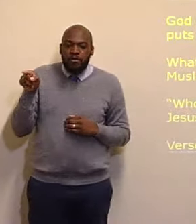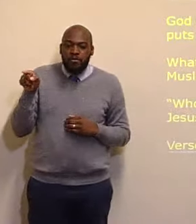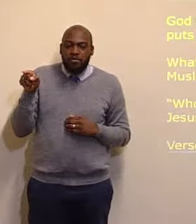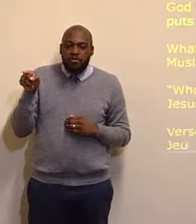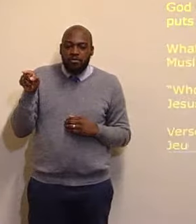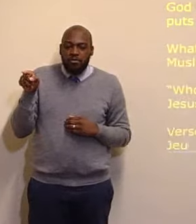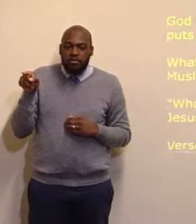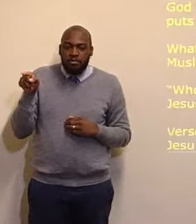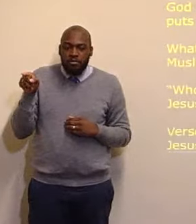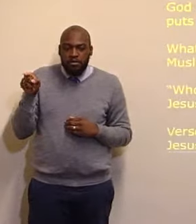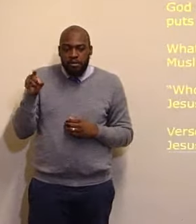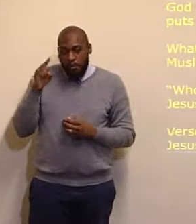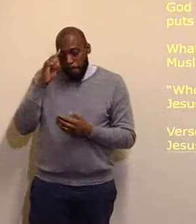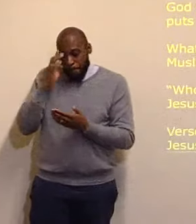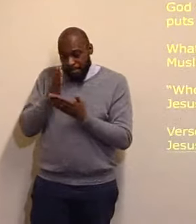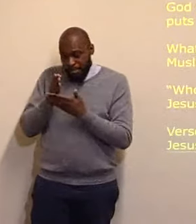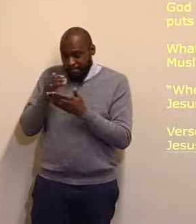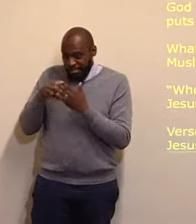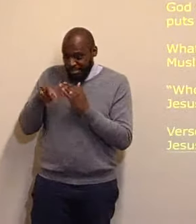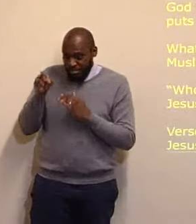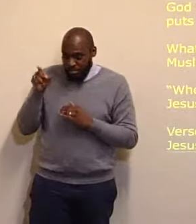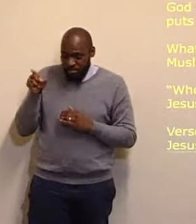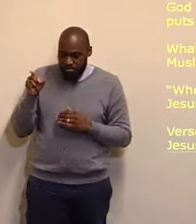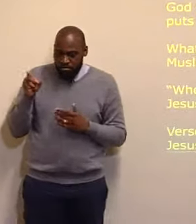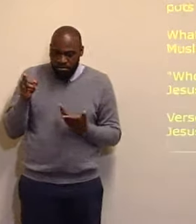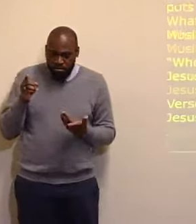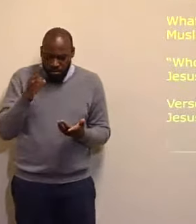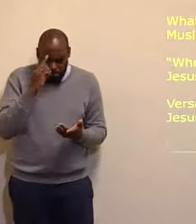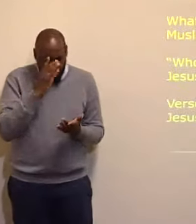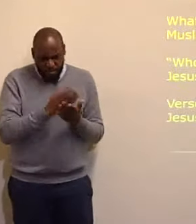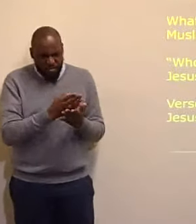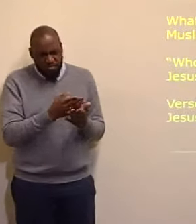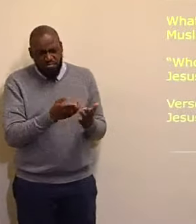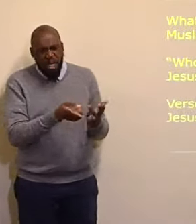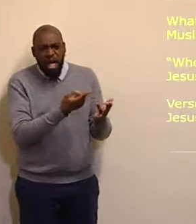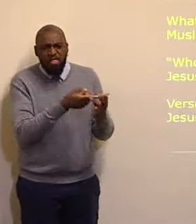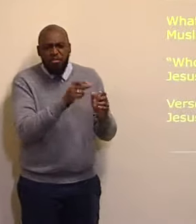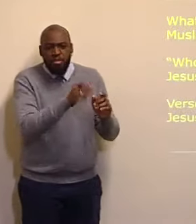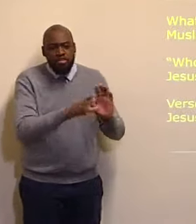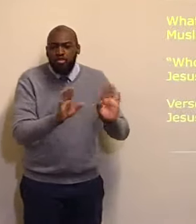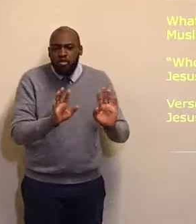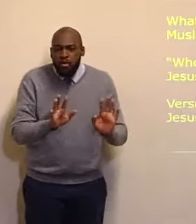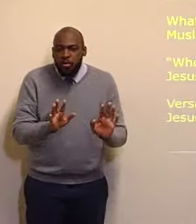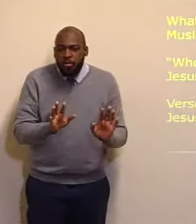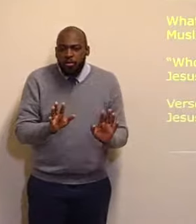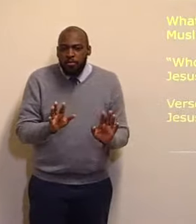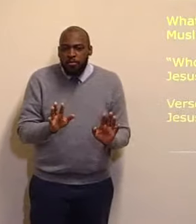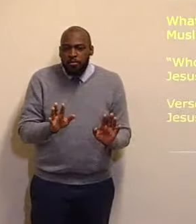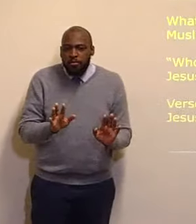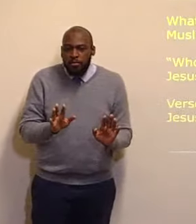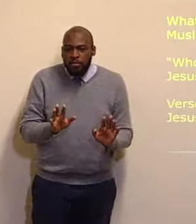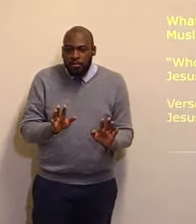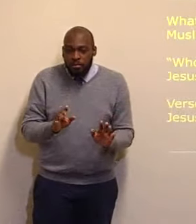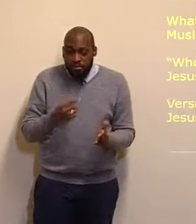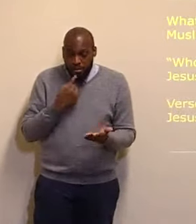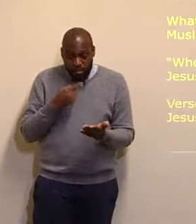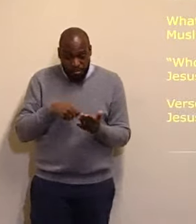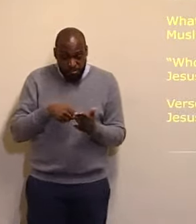believe in him, not in someone else, you see, it doesn't say, perform a ritual, it doesn't say,